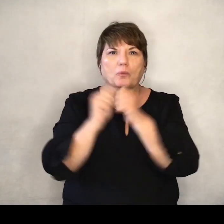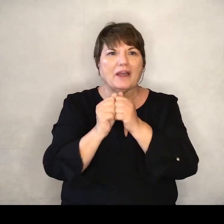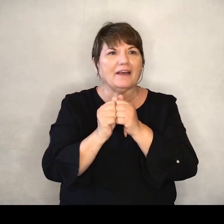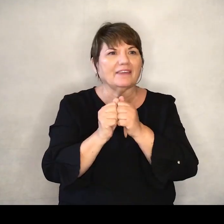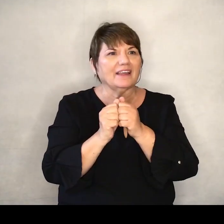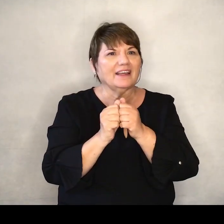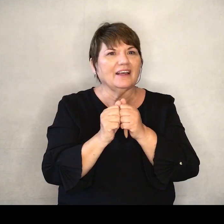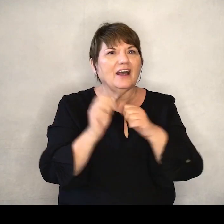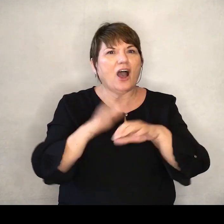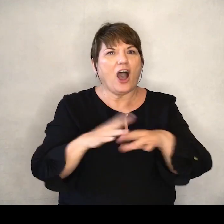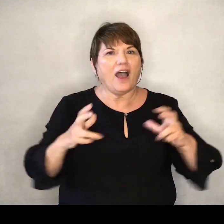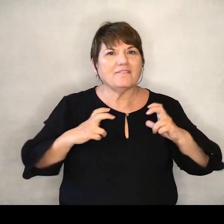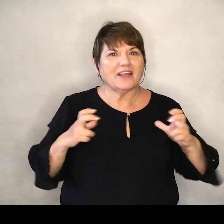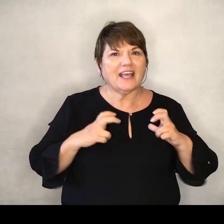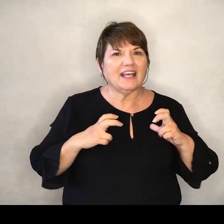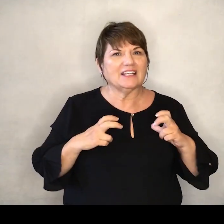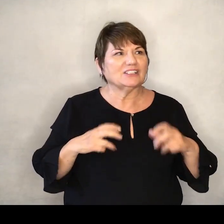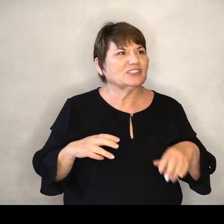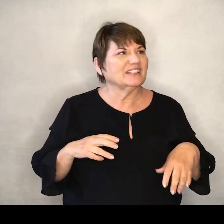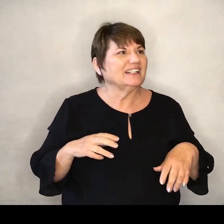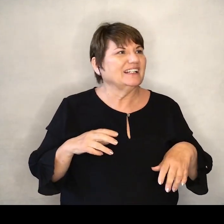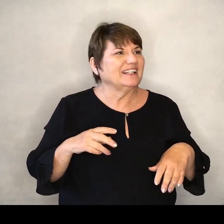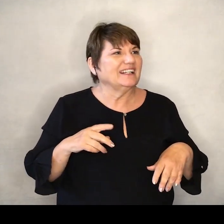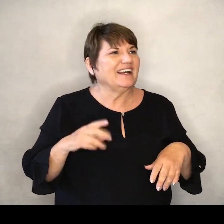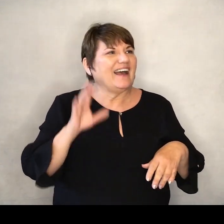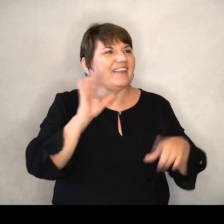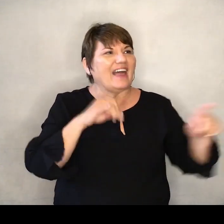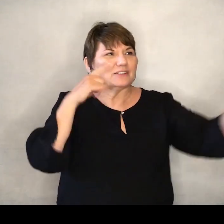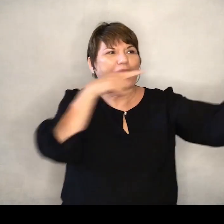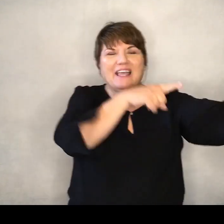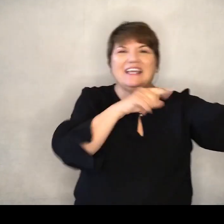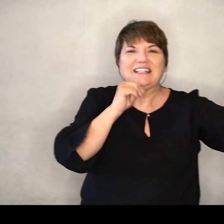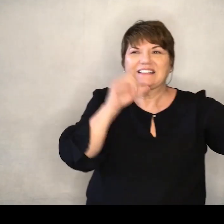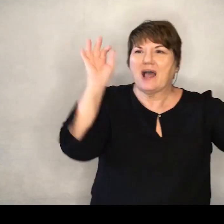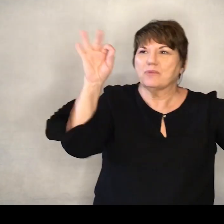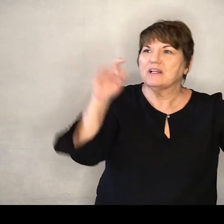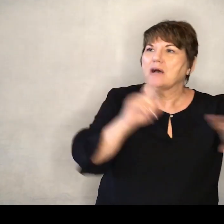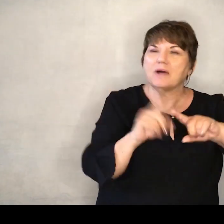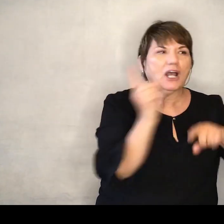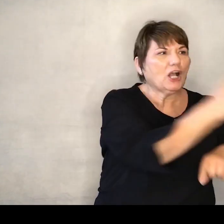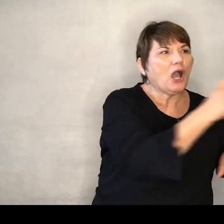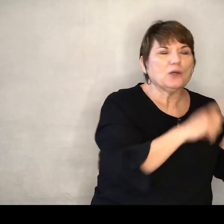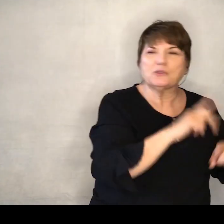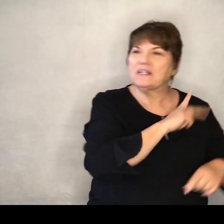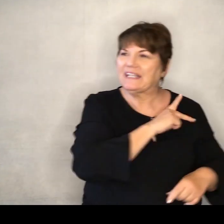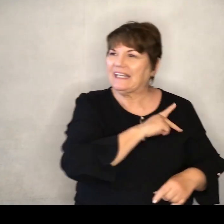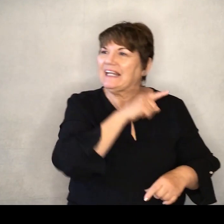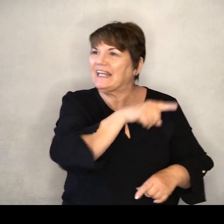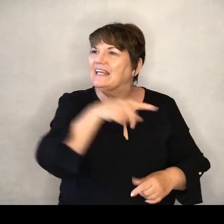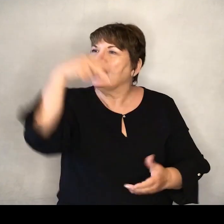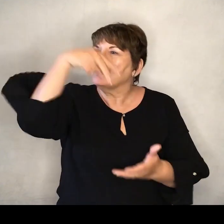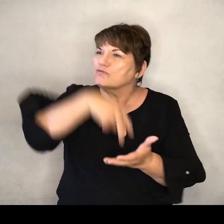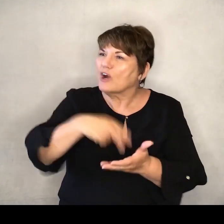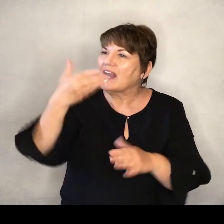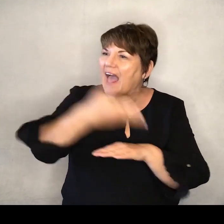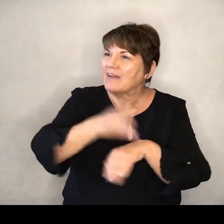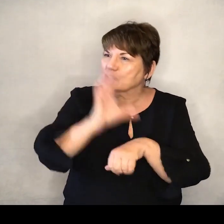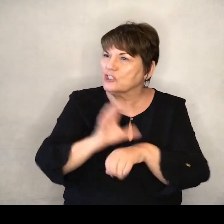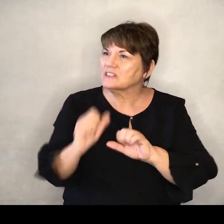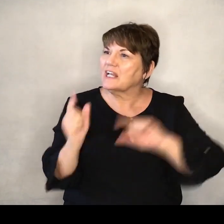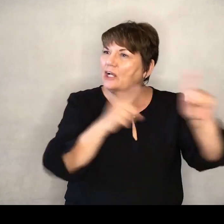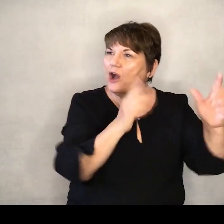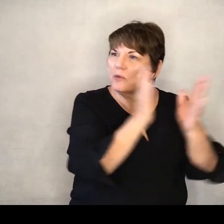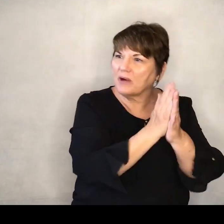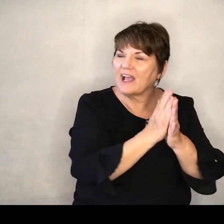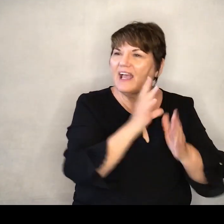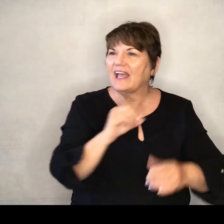on vacation, staycation, that's why he's not preaching today. But go to Kenan, who's up here to pray. And I guess Debbie